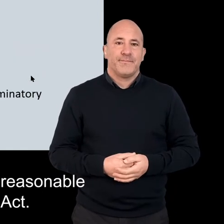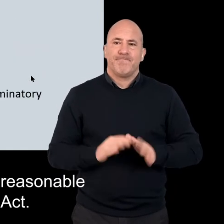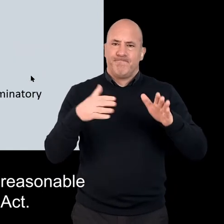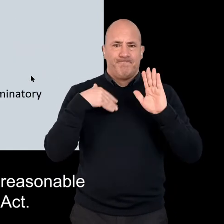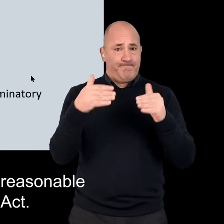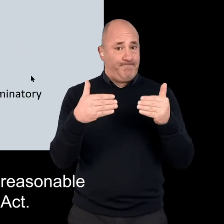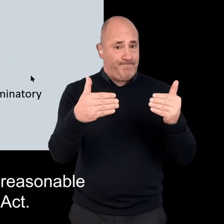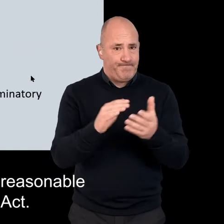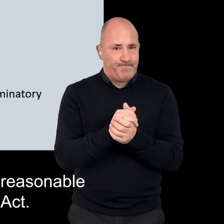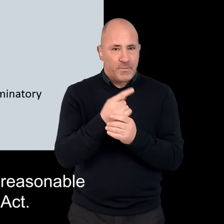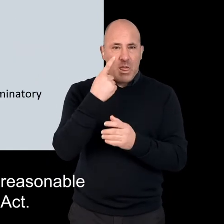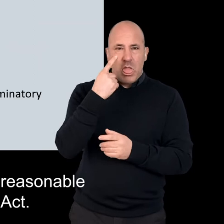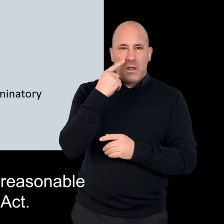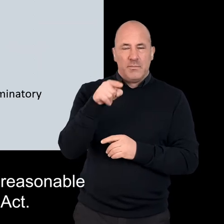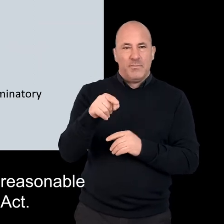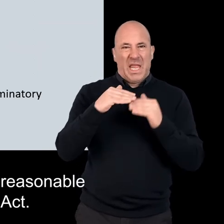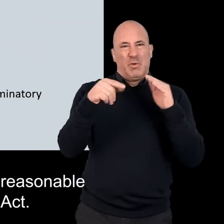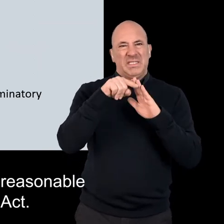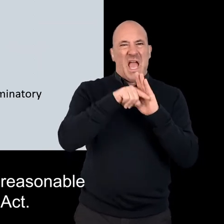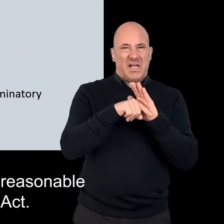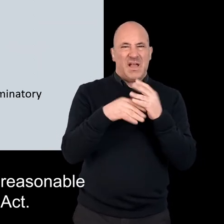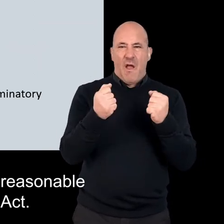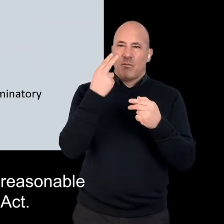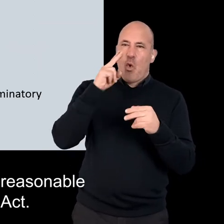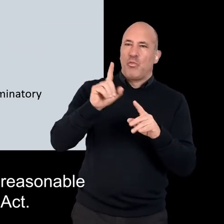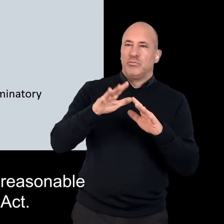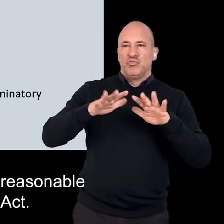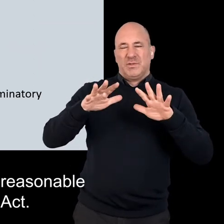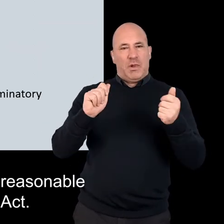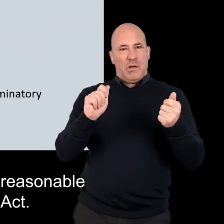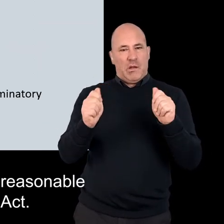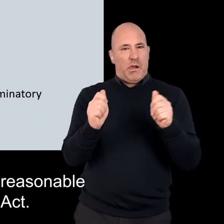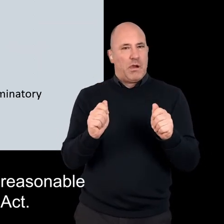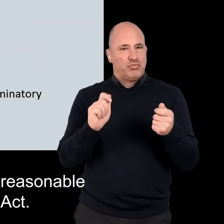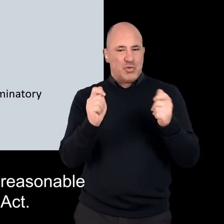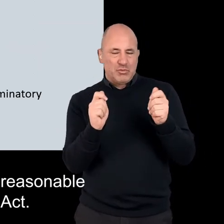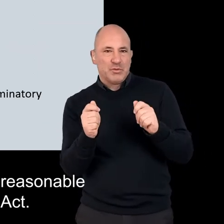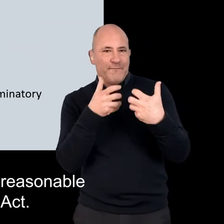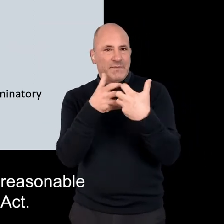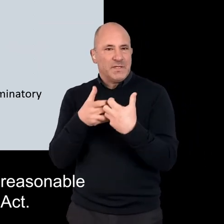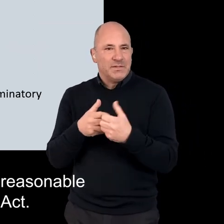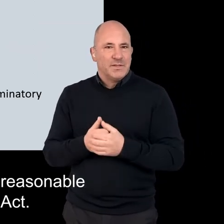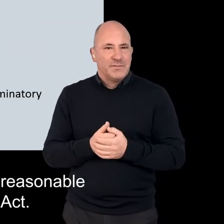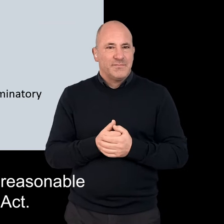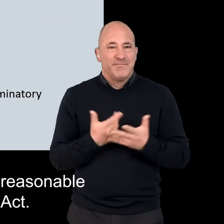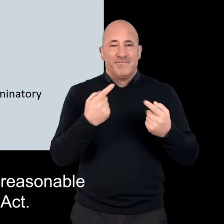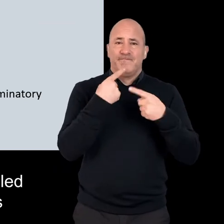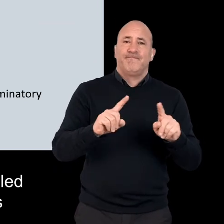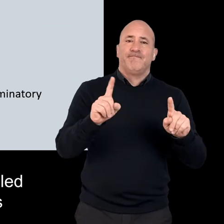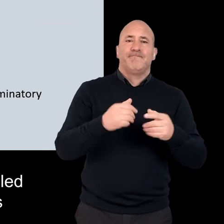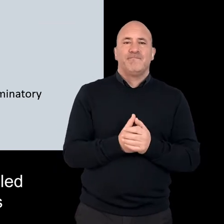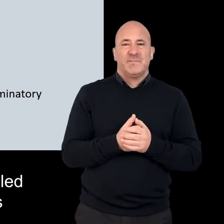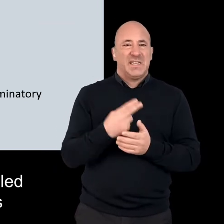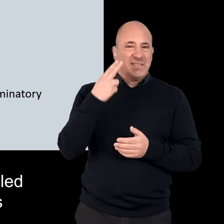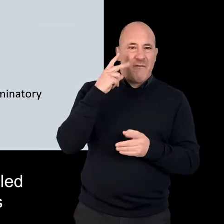And if we move forward and have a look at reasonable adjustments under the Equality Act,